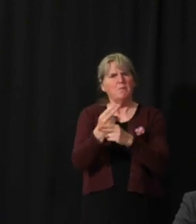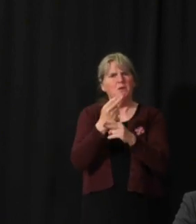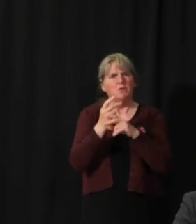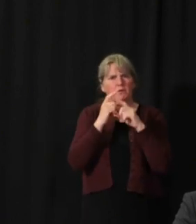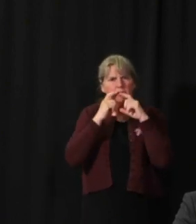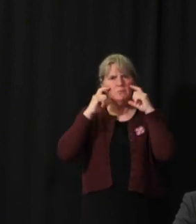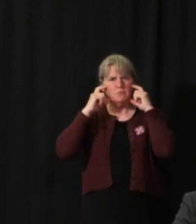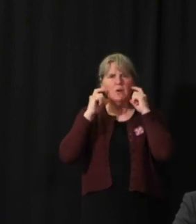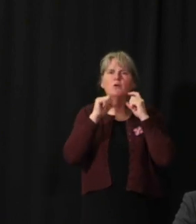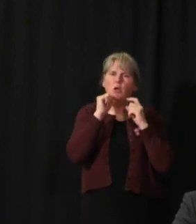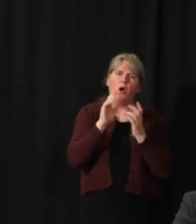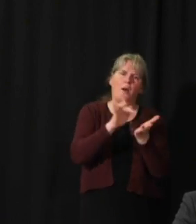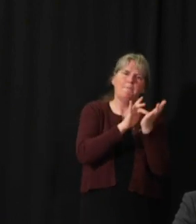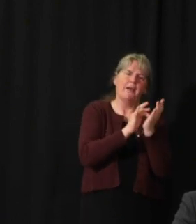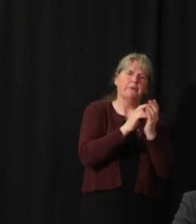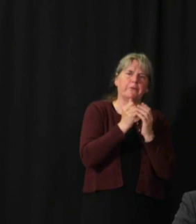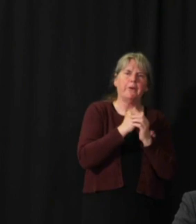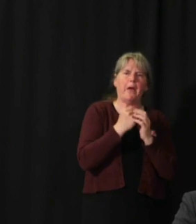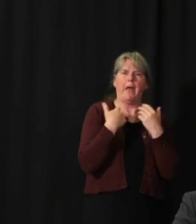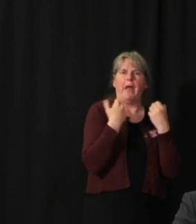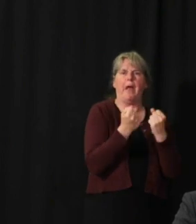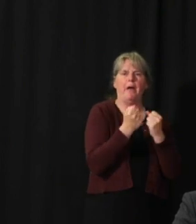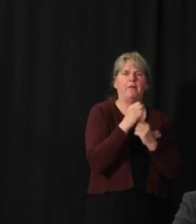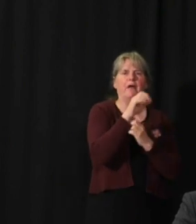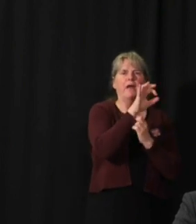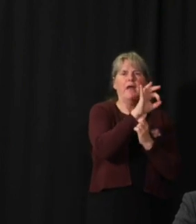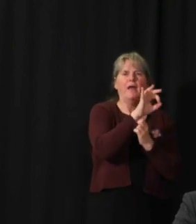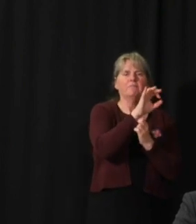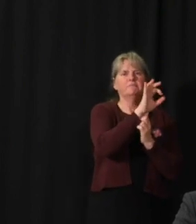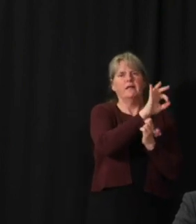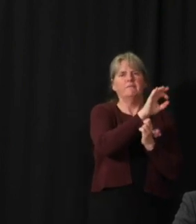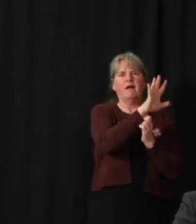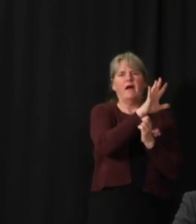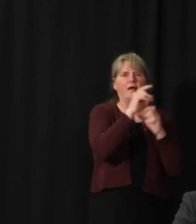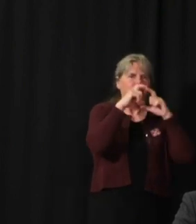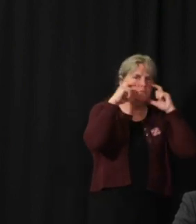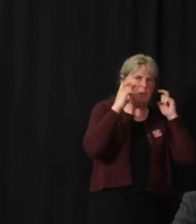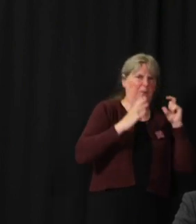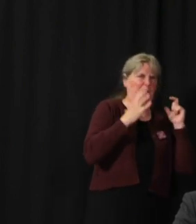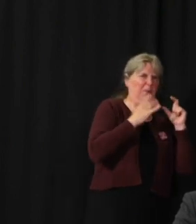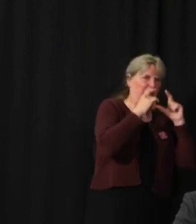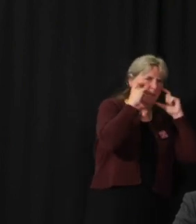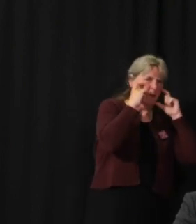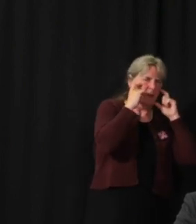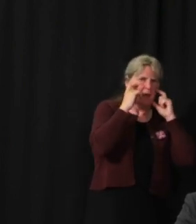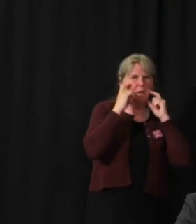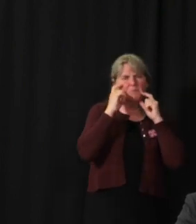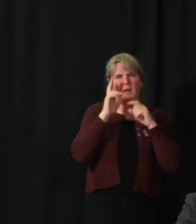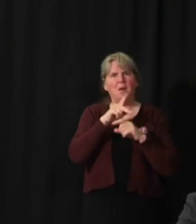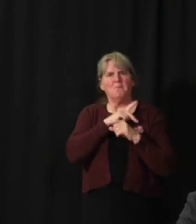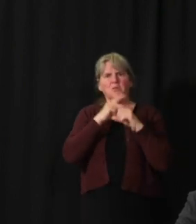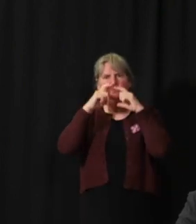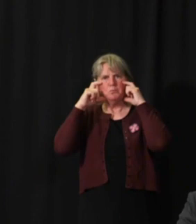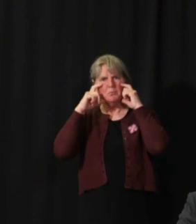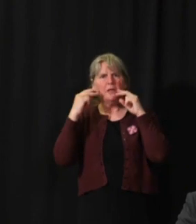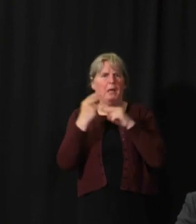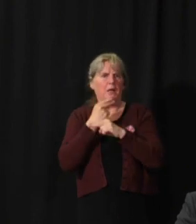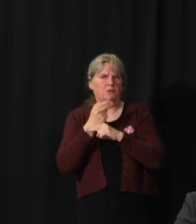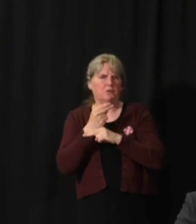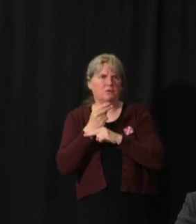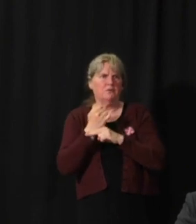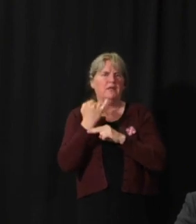of non-medical masks in situations where physical measures cannot be maintained. So when that